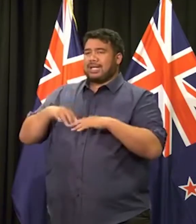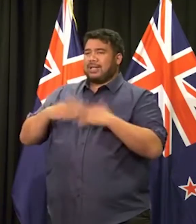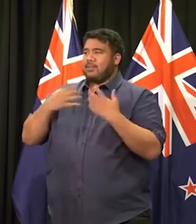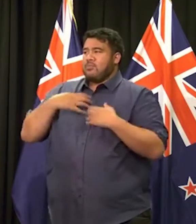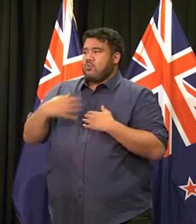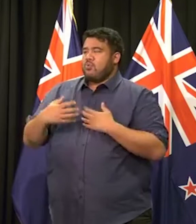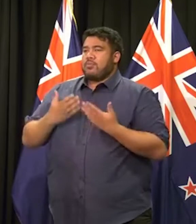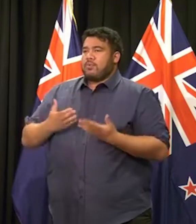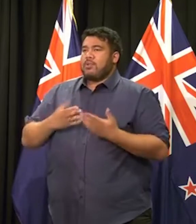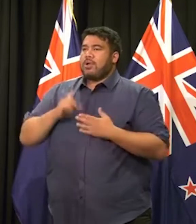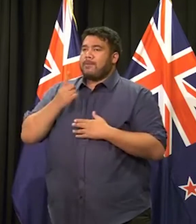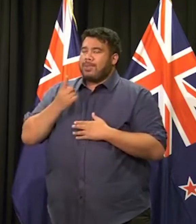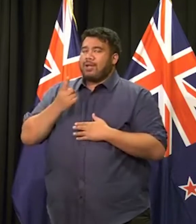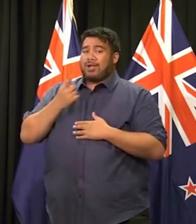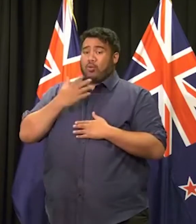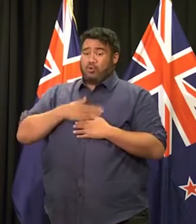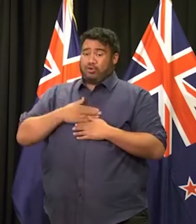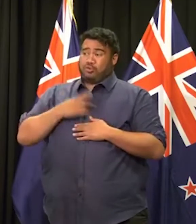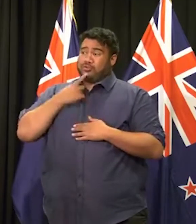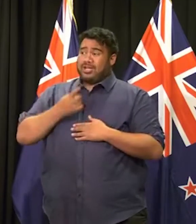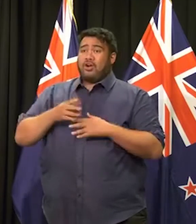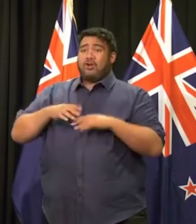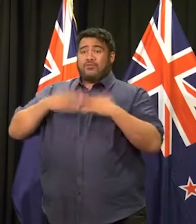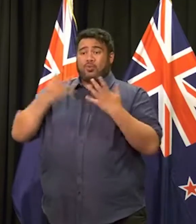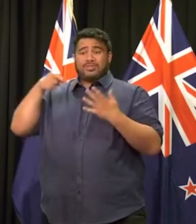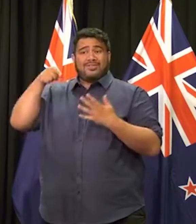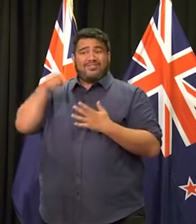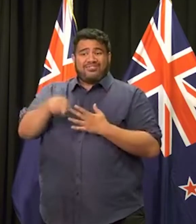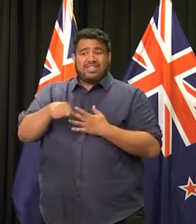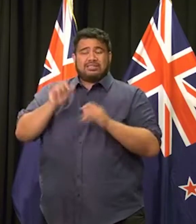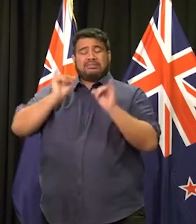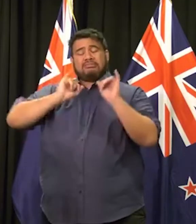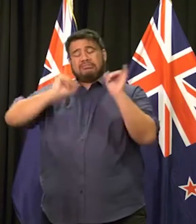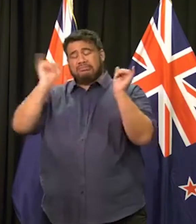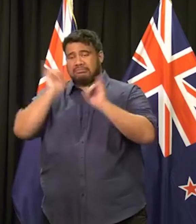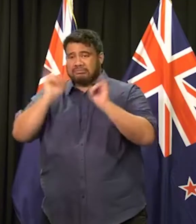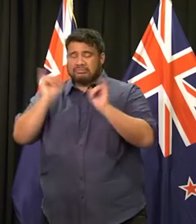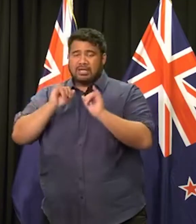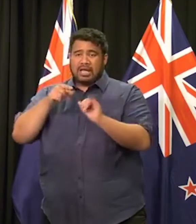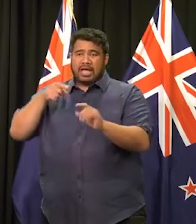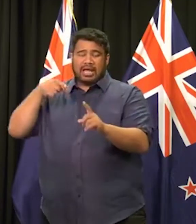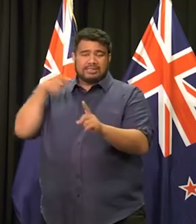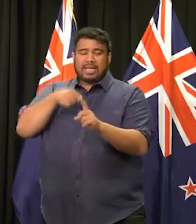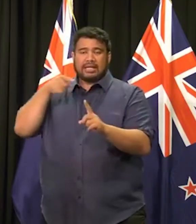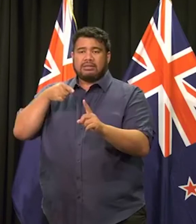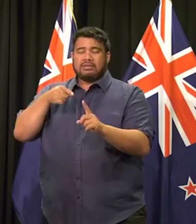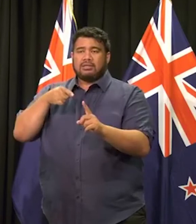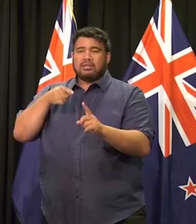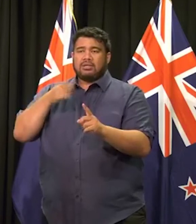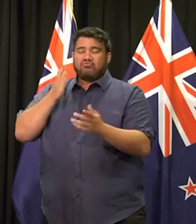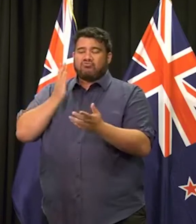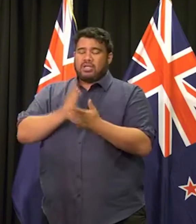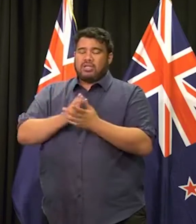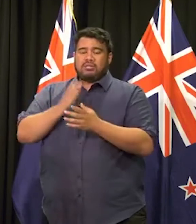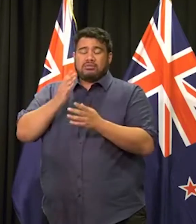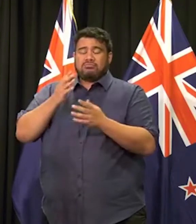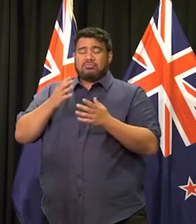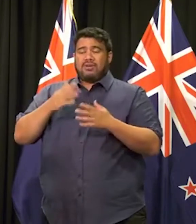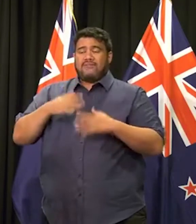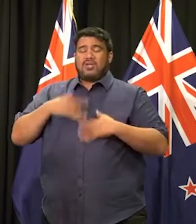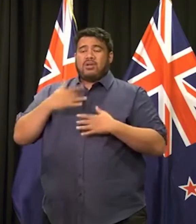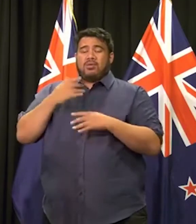that the scale of this terrorist attack, uh, I think was magnified by the fact that